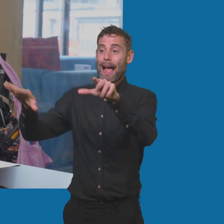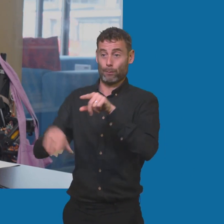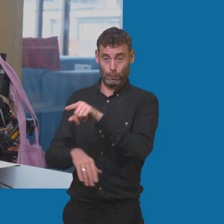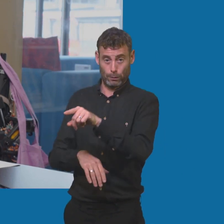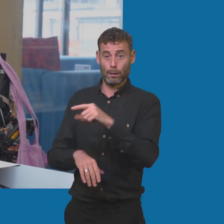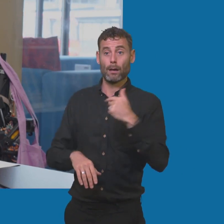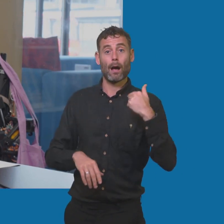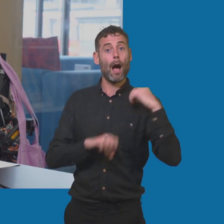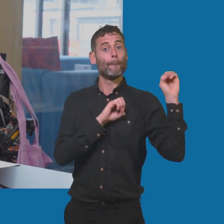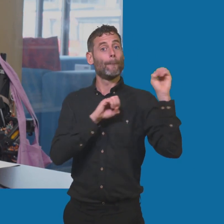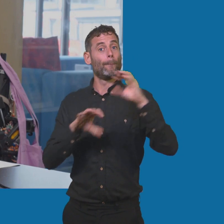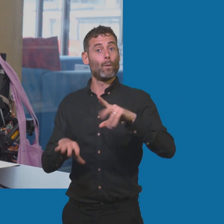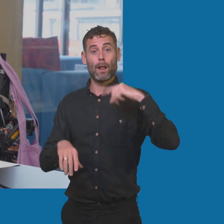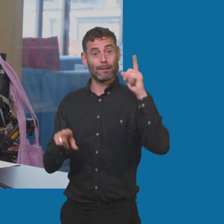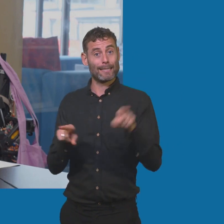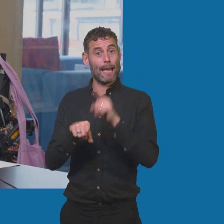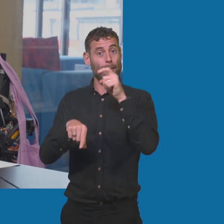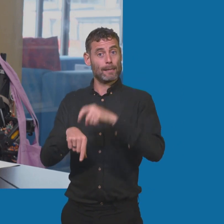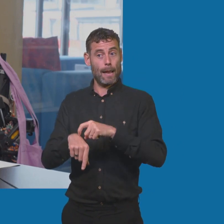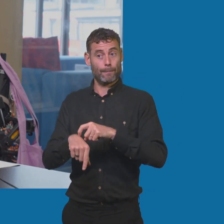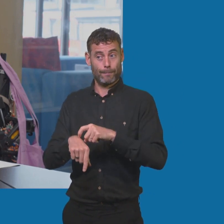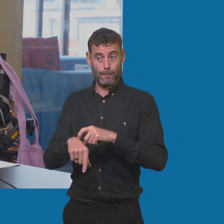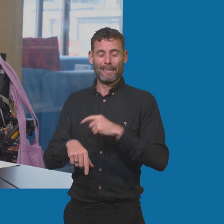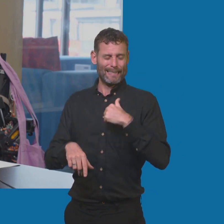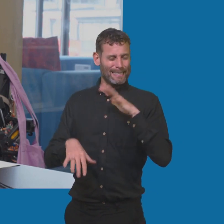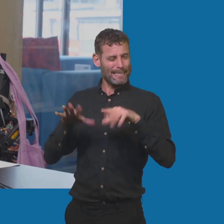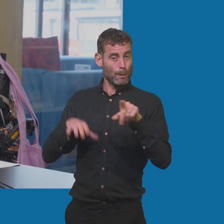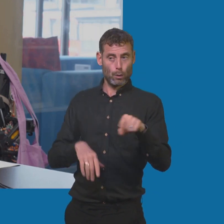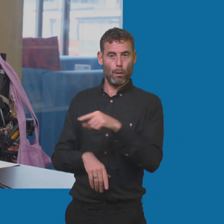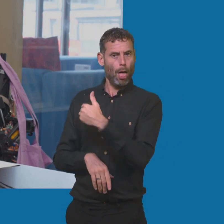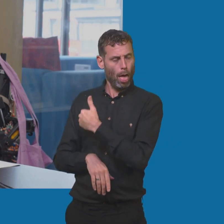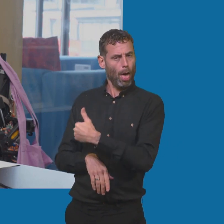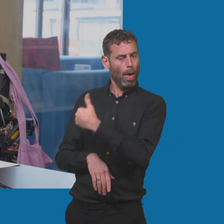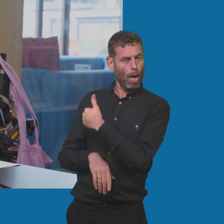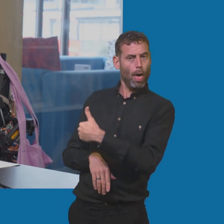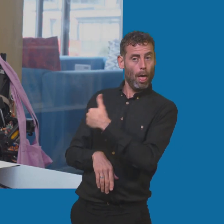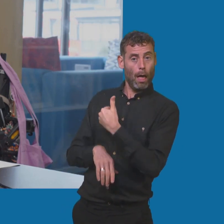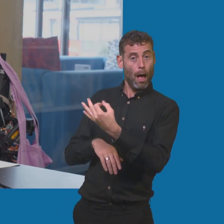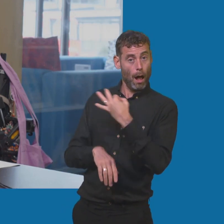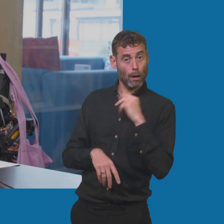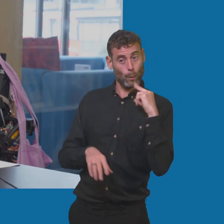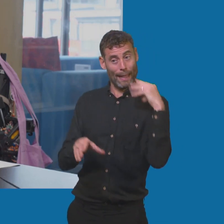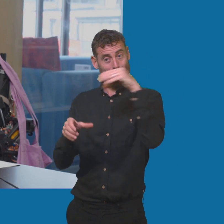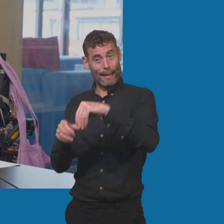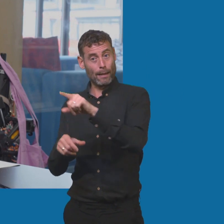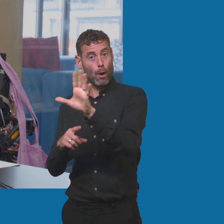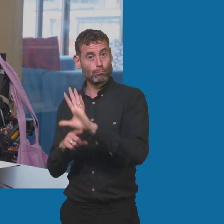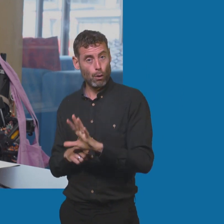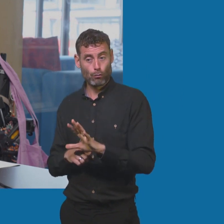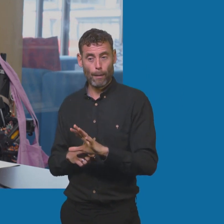London. And I, probably very similar to you, I got undated with messages on Instagram, like from producers going, do you want to be part of